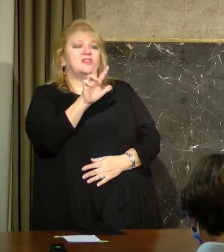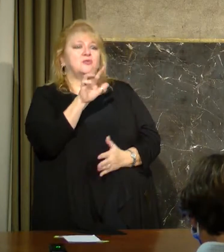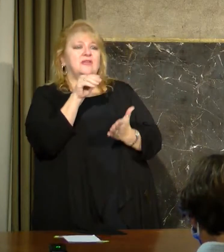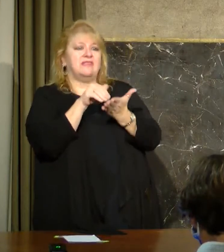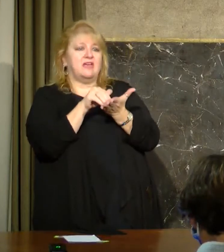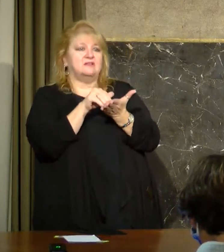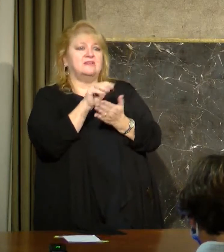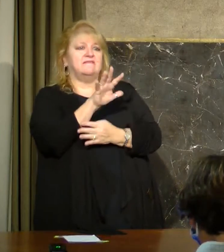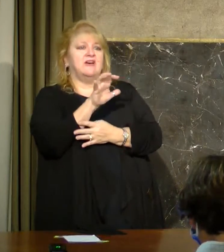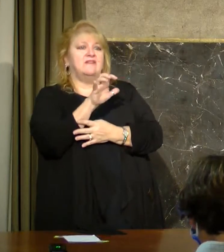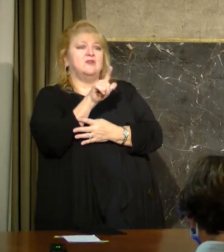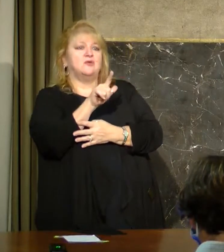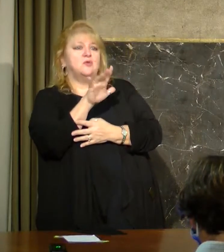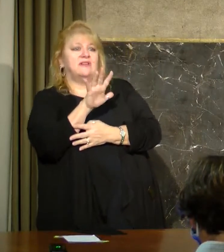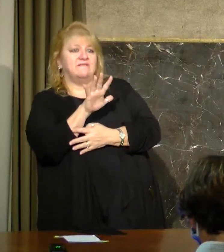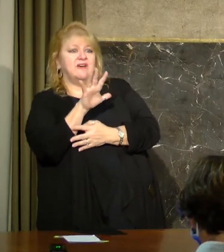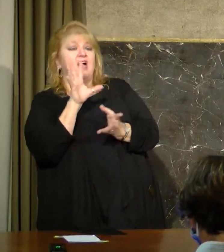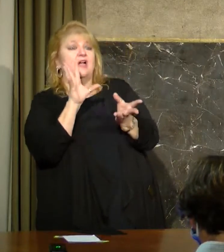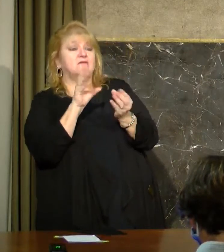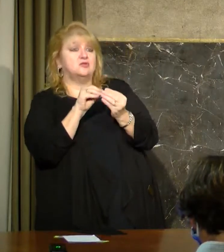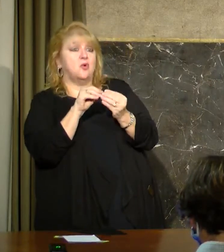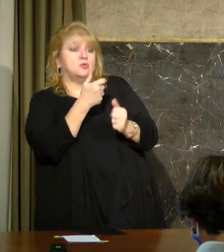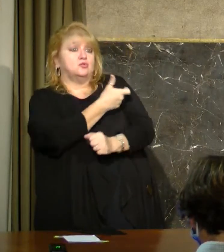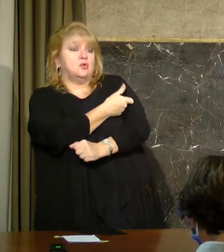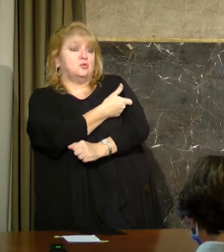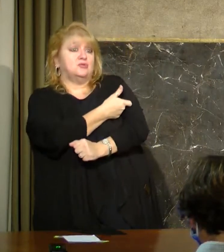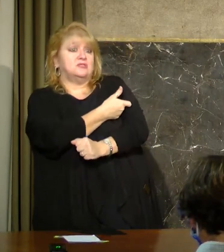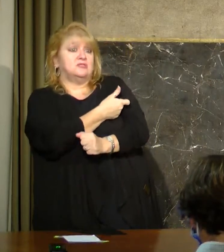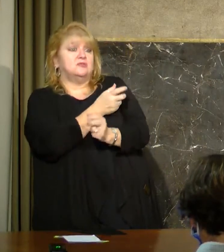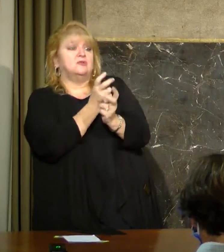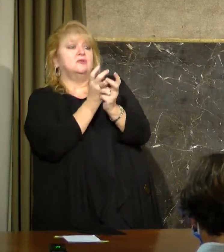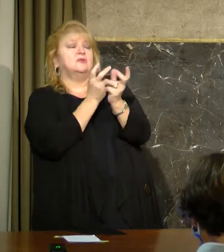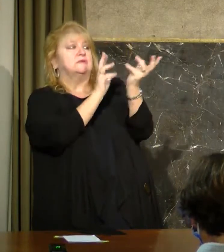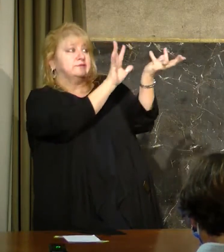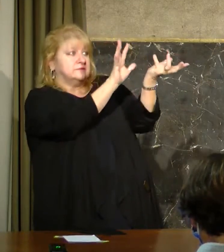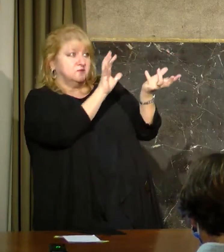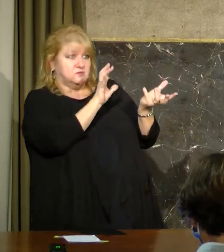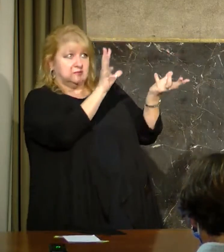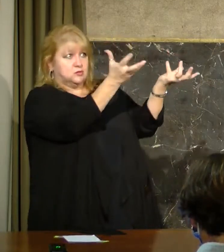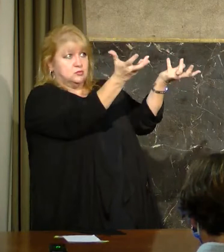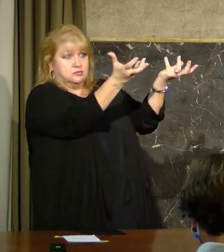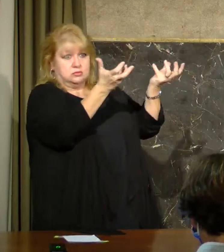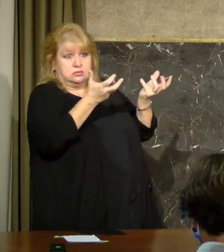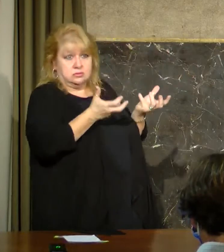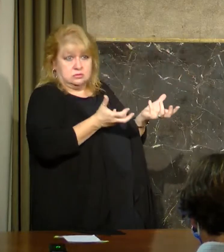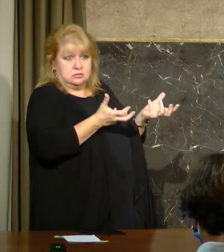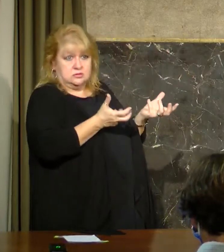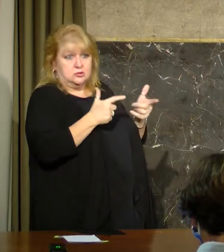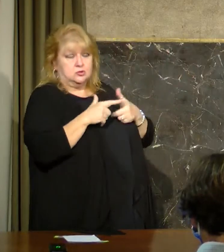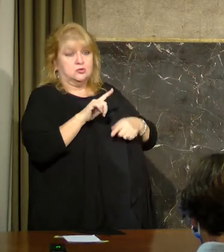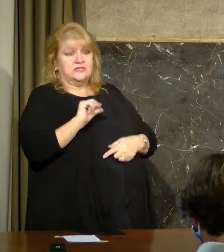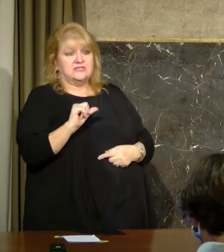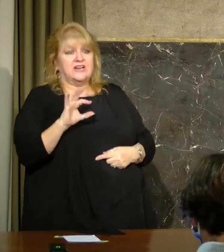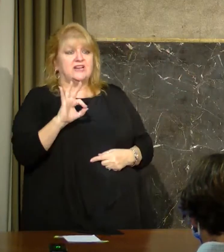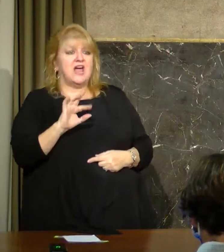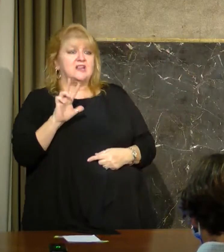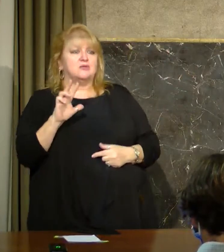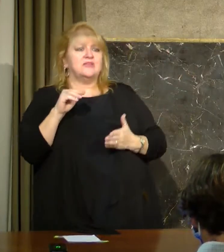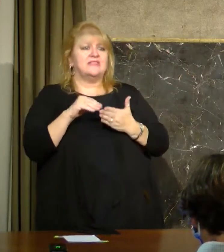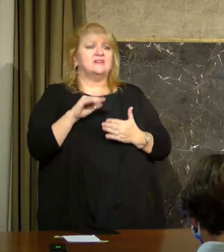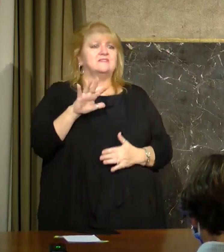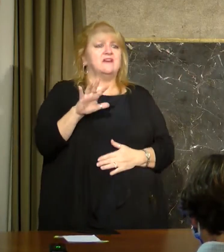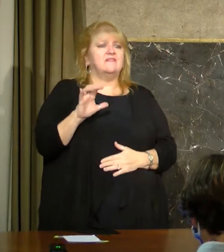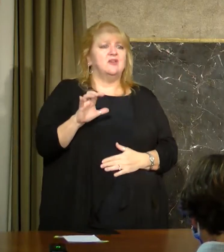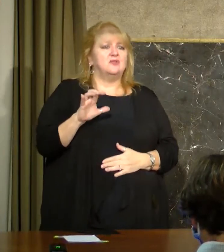,525 total doses allocated on a broad sense to Louisiana, of which 93,500